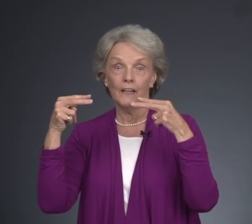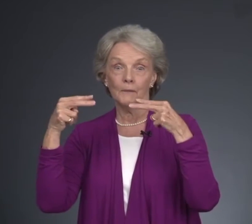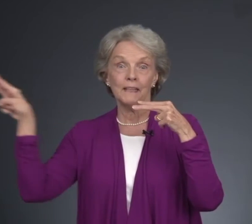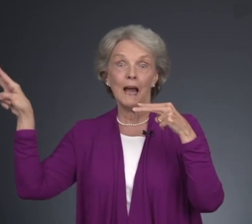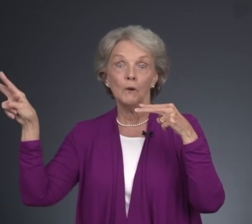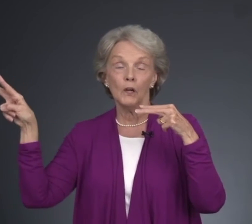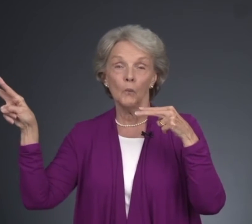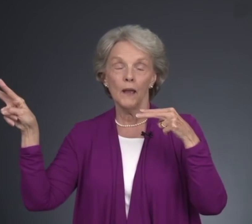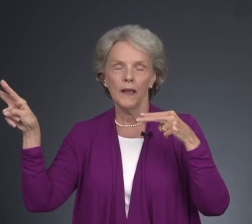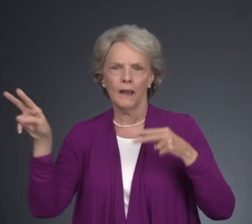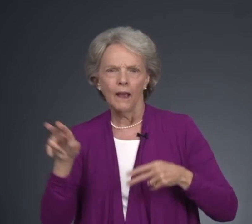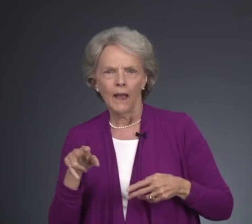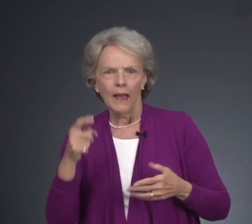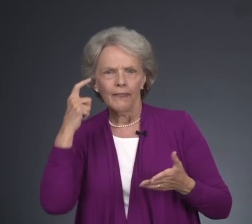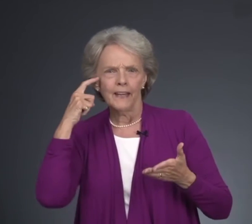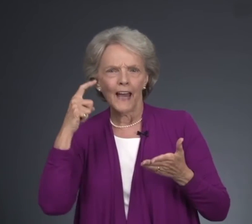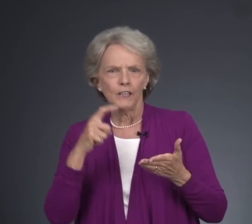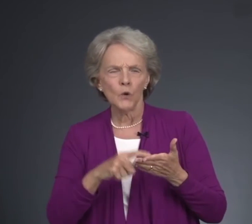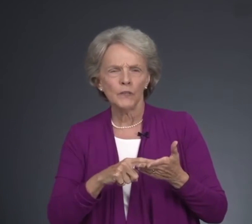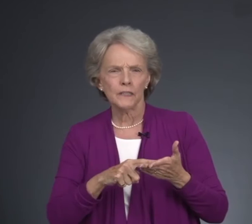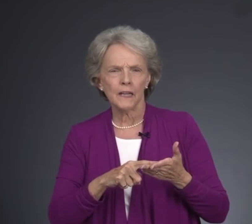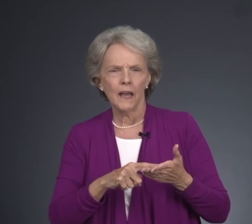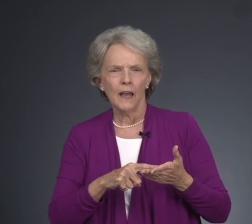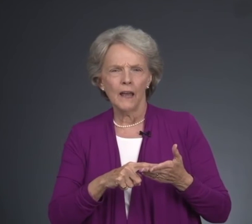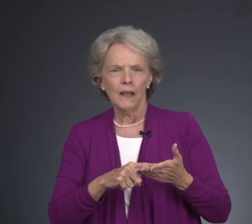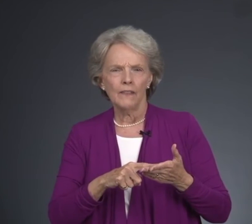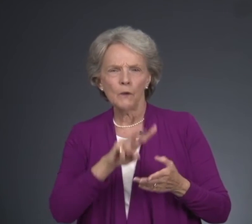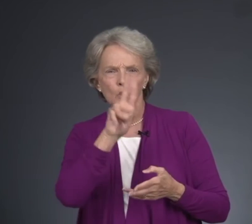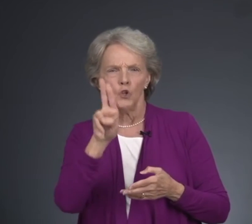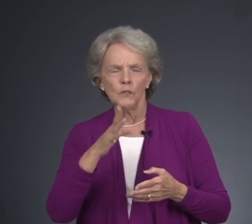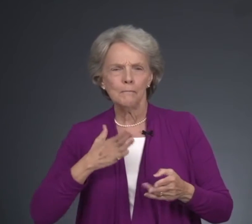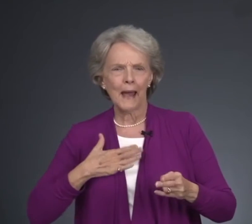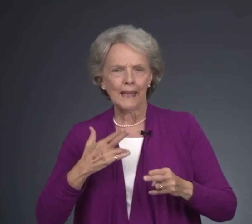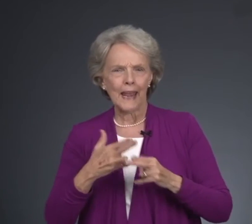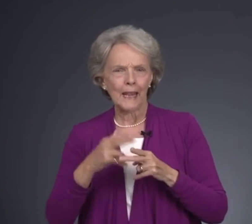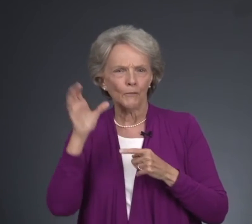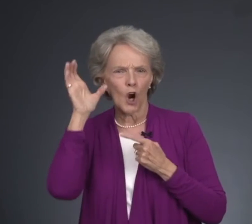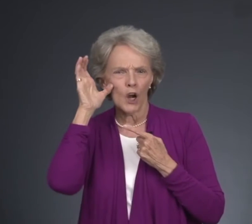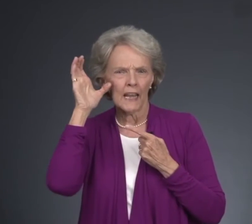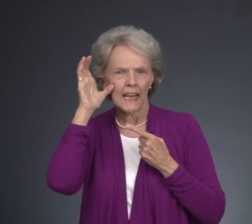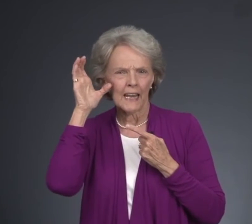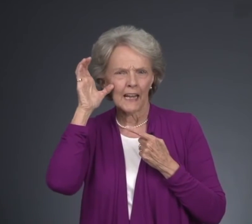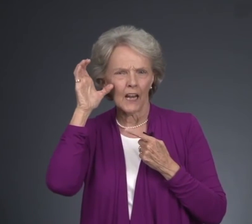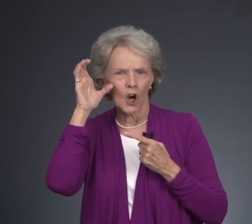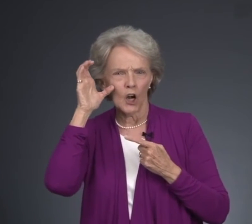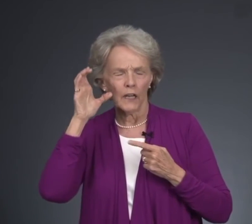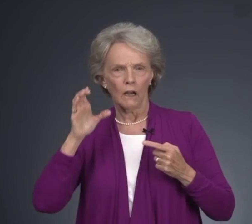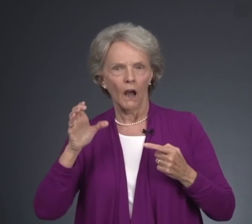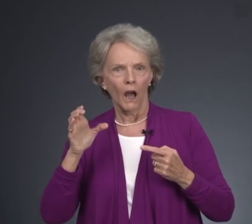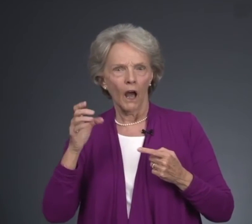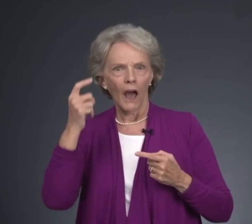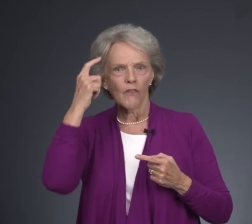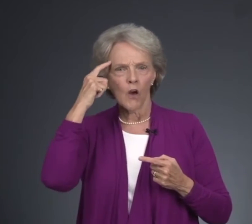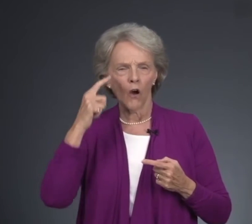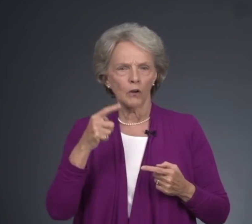They'd look at me, and I would look away. Then I noticed they were using my name, Carleen. Carleen. I thought,